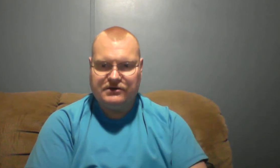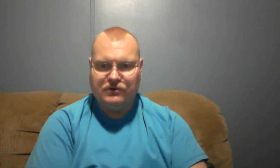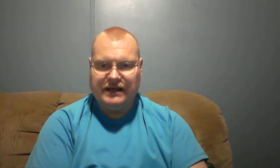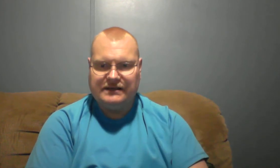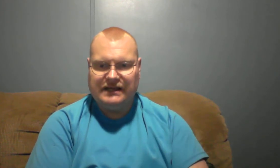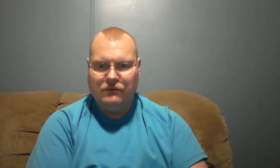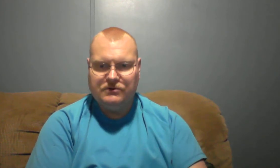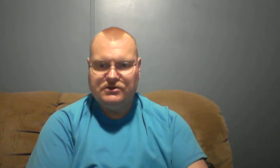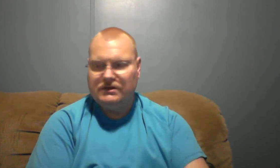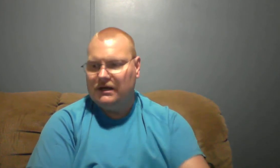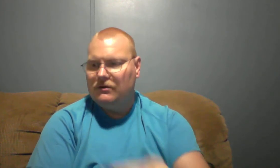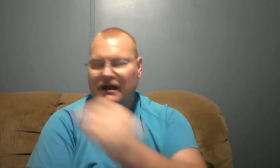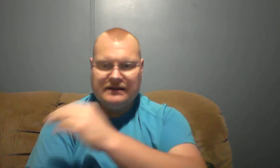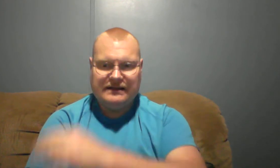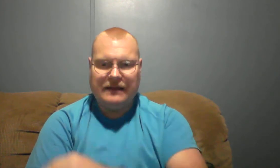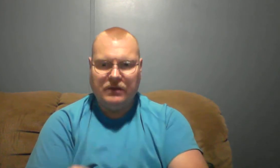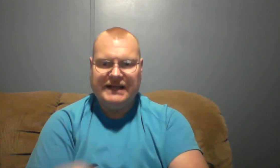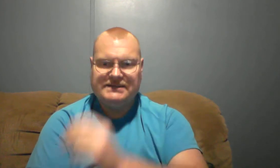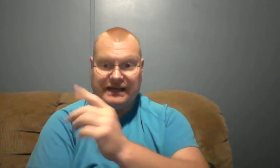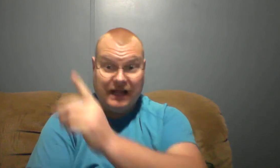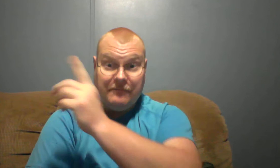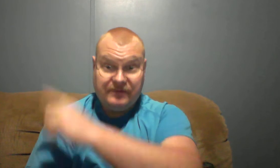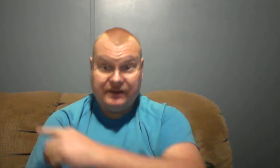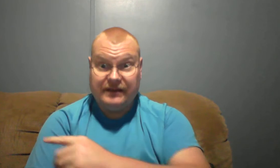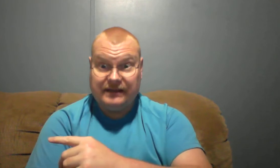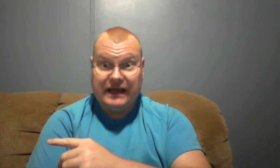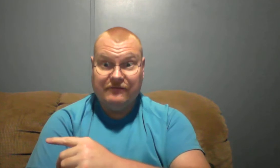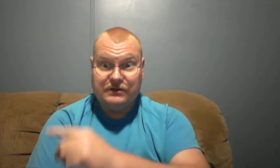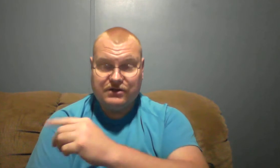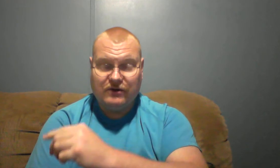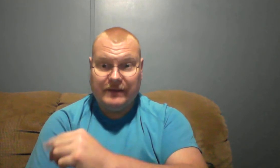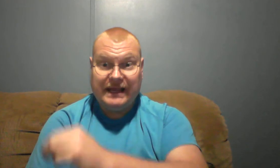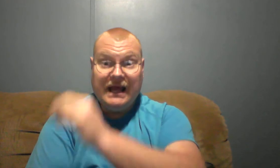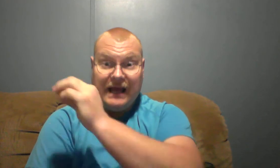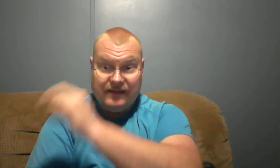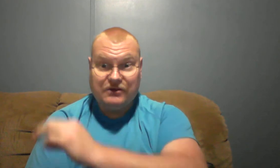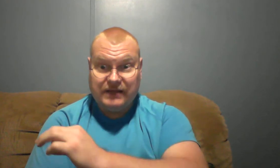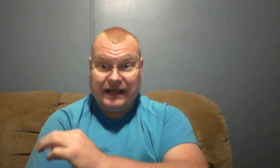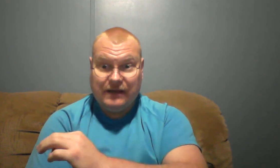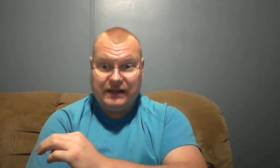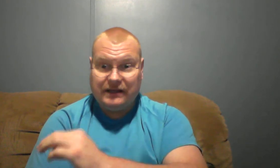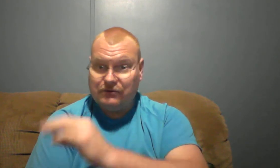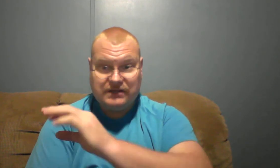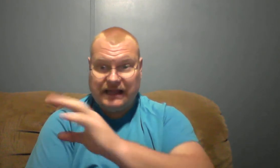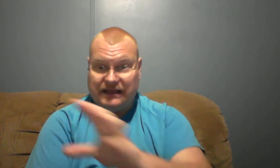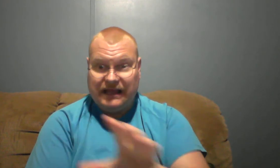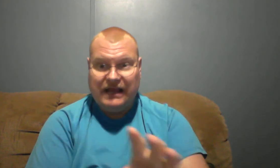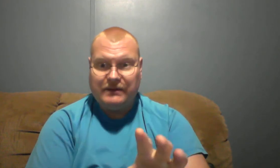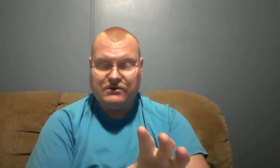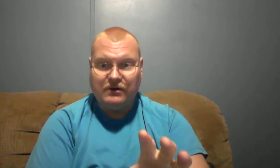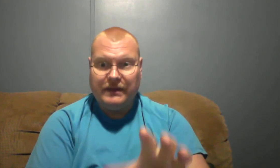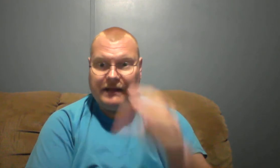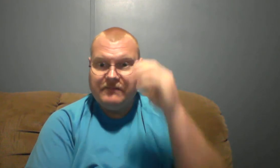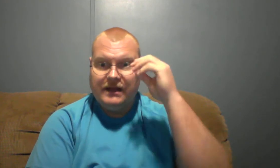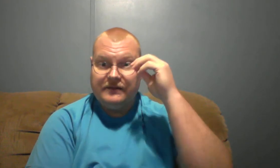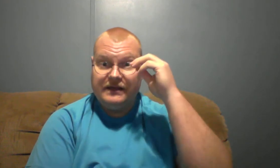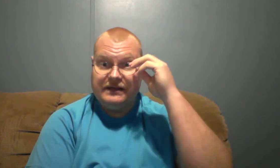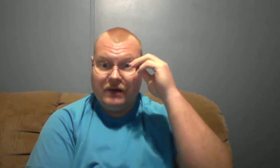to rest. He wants you to go to that place that the devil is going to be and those enemy, those, the enemy is going to be the demonic